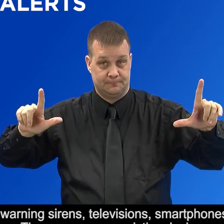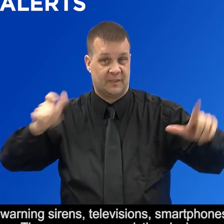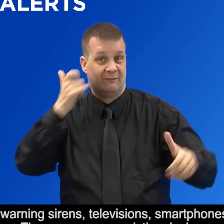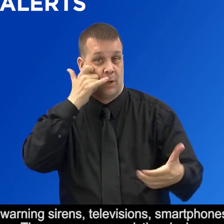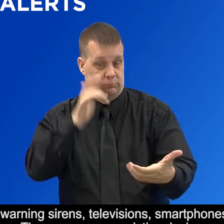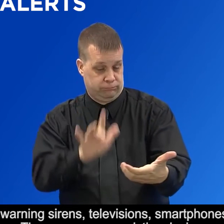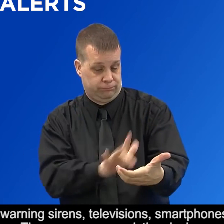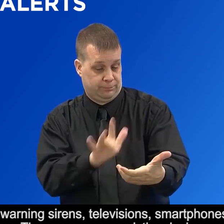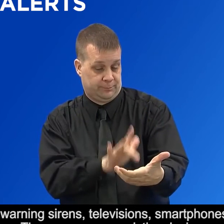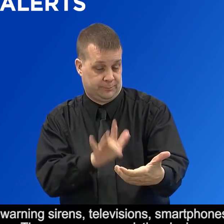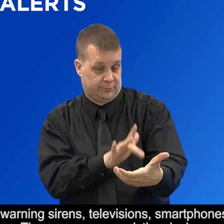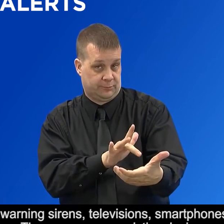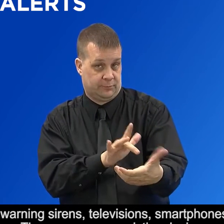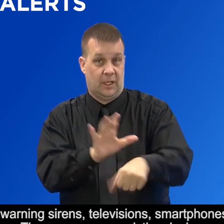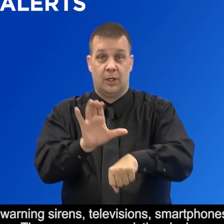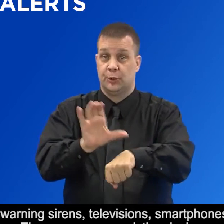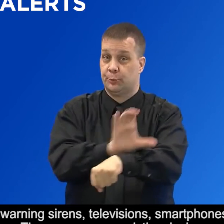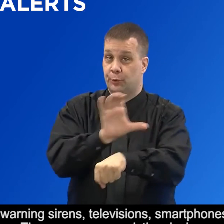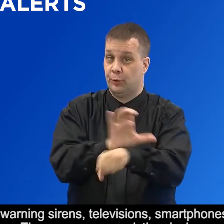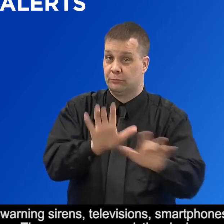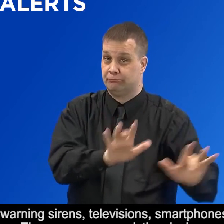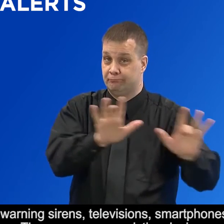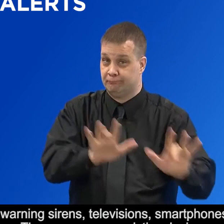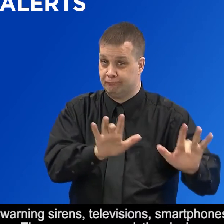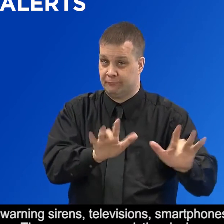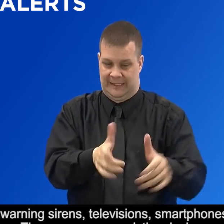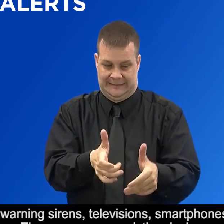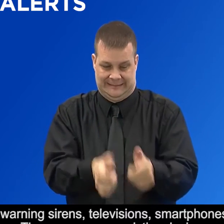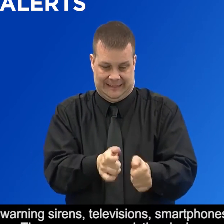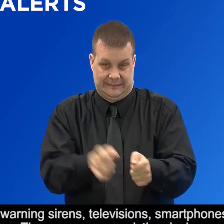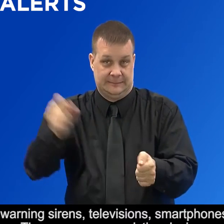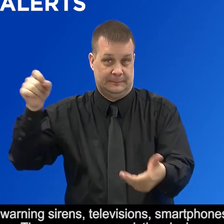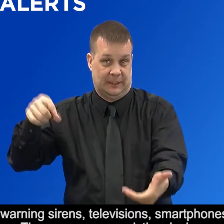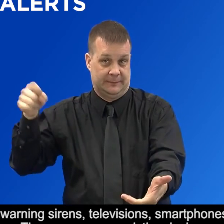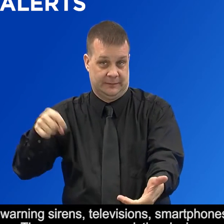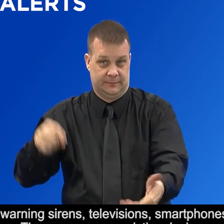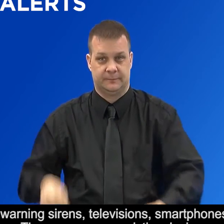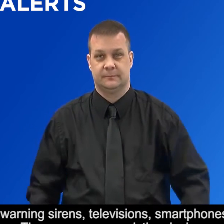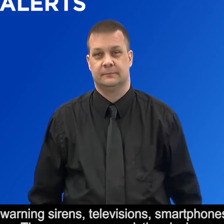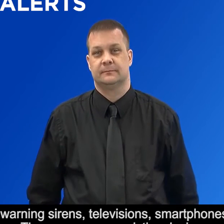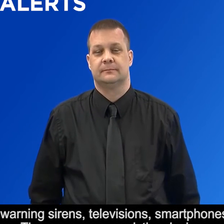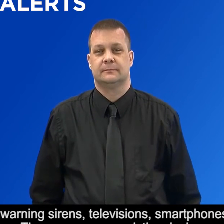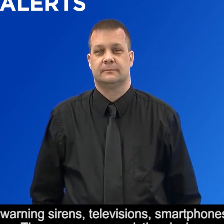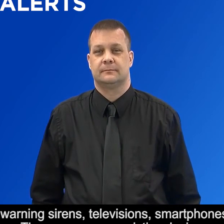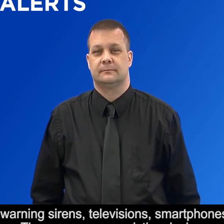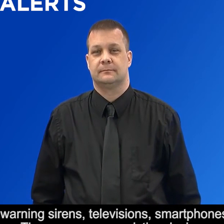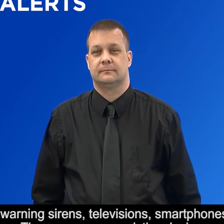smartphones, computers, and text messages. There are many assistive